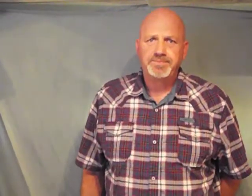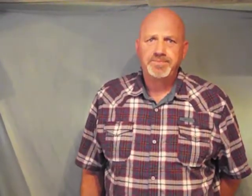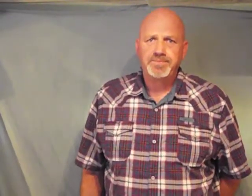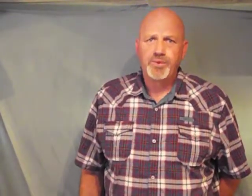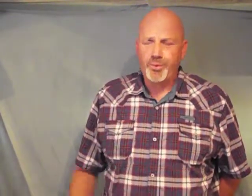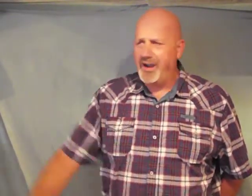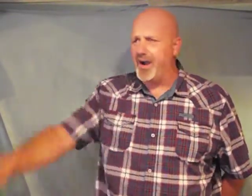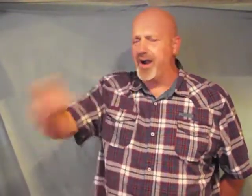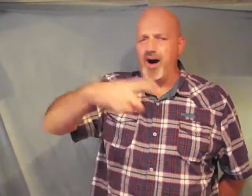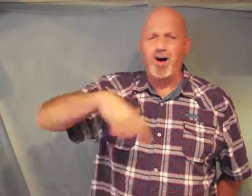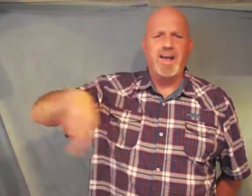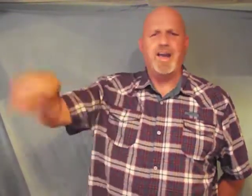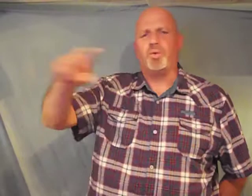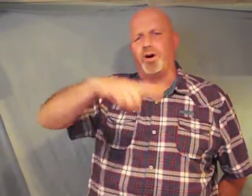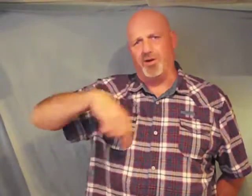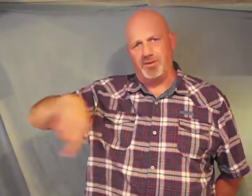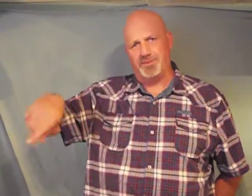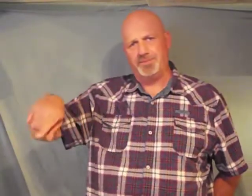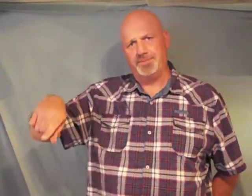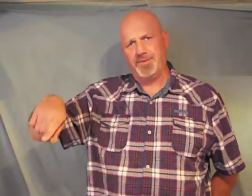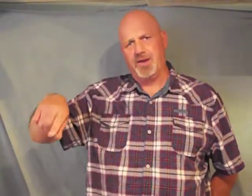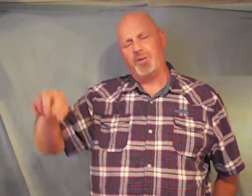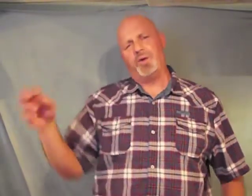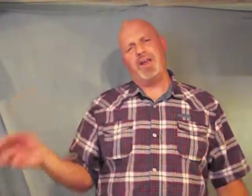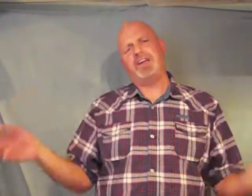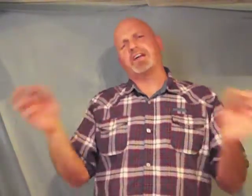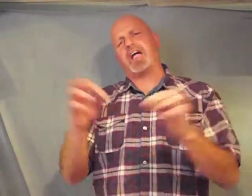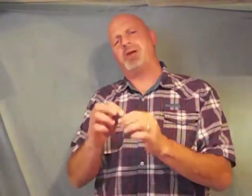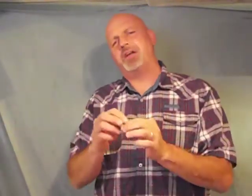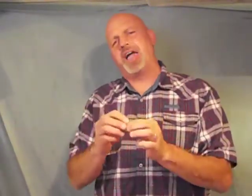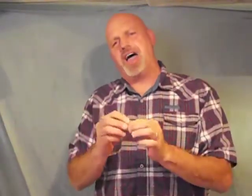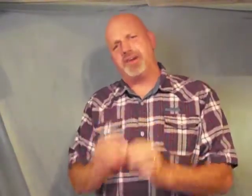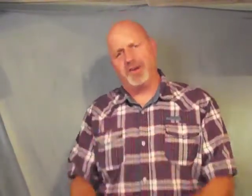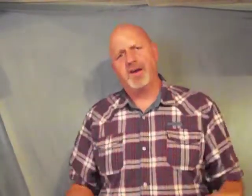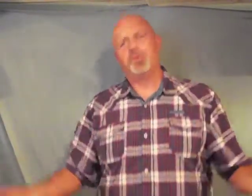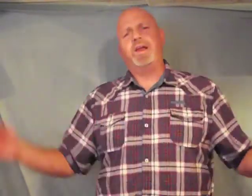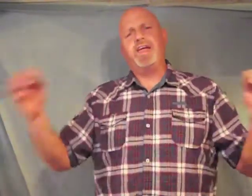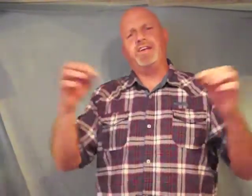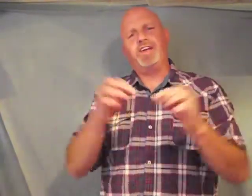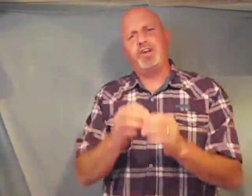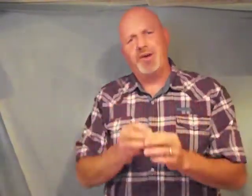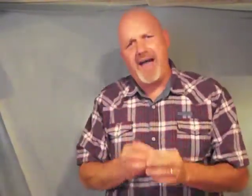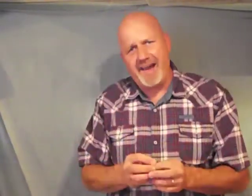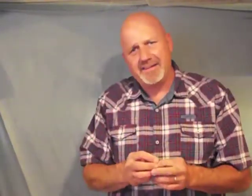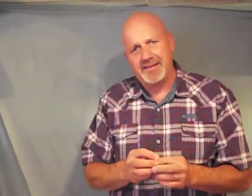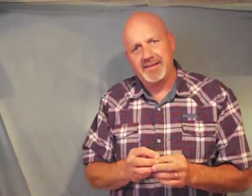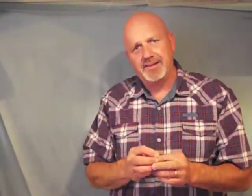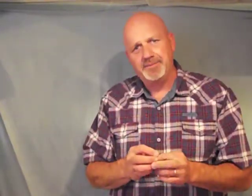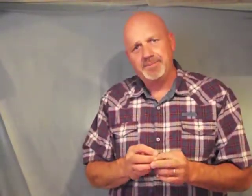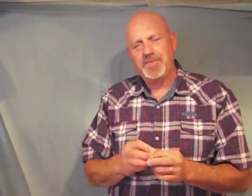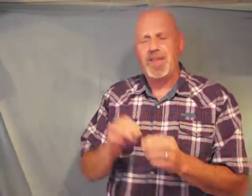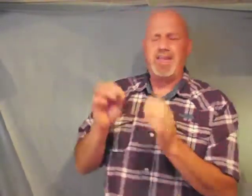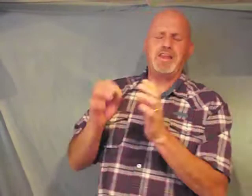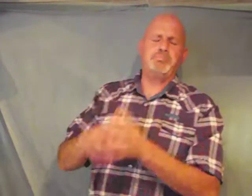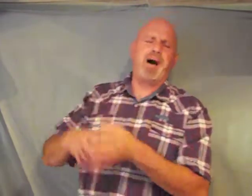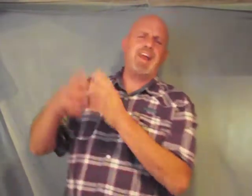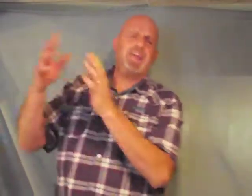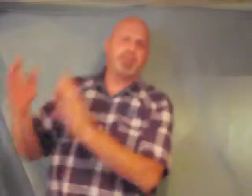we are all equal we need to come together we need to unite in the body of